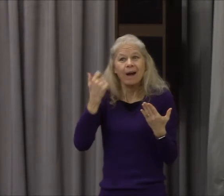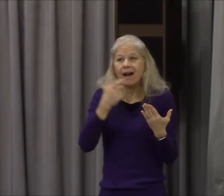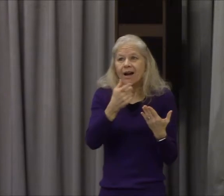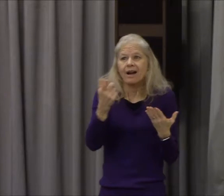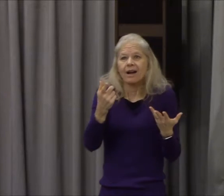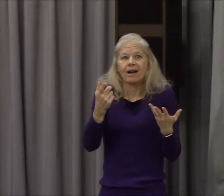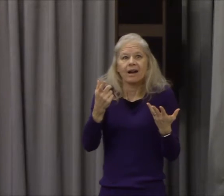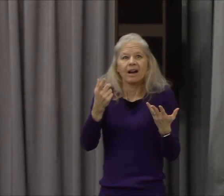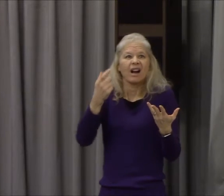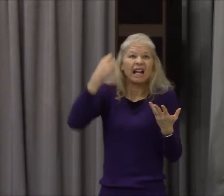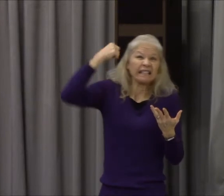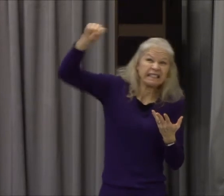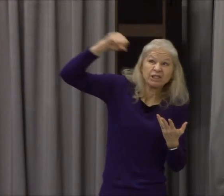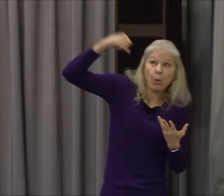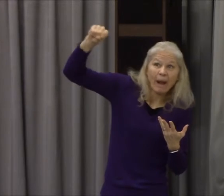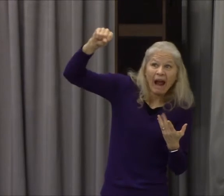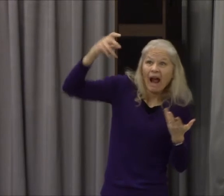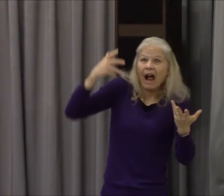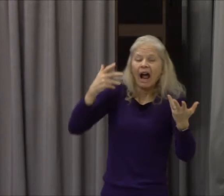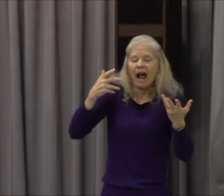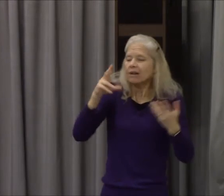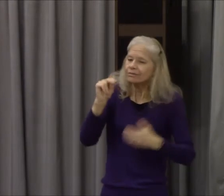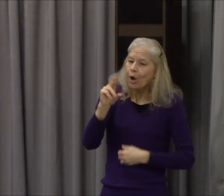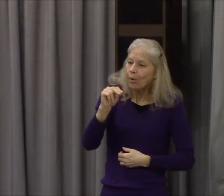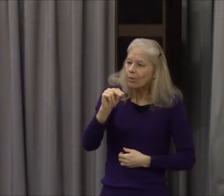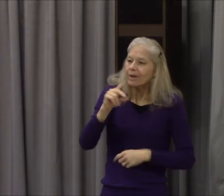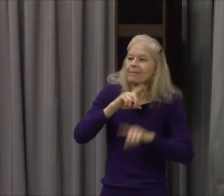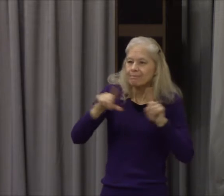we have seen and he testified the father sent the son to be the savior of the world